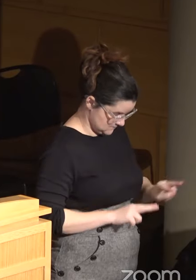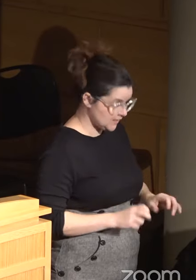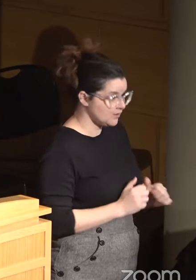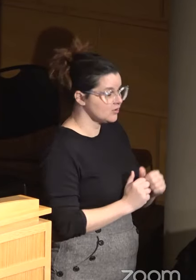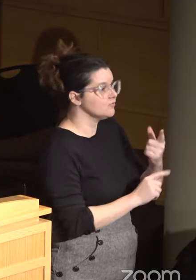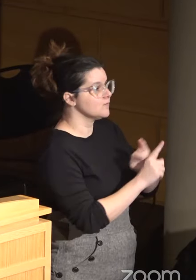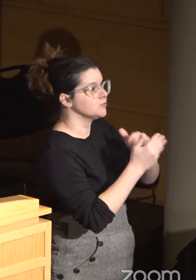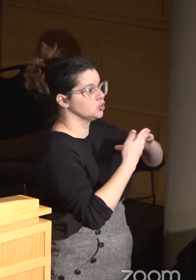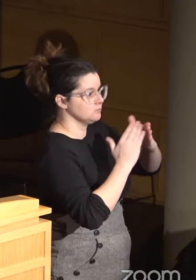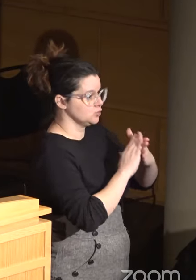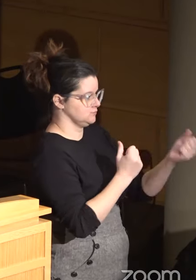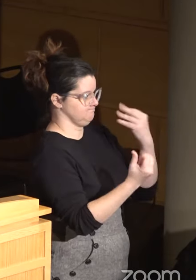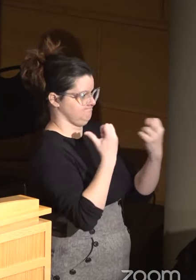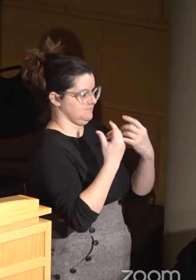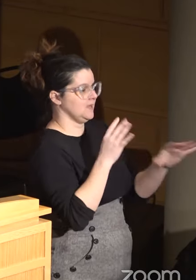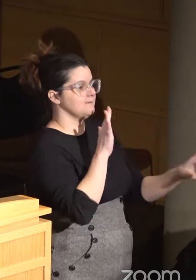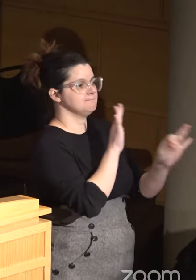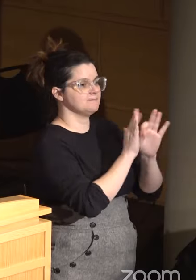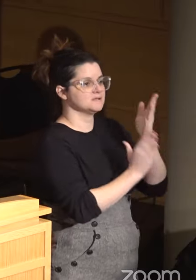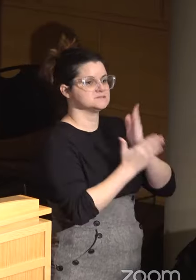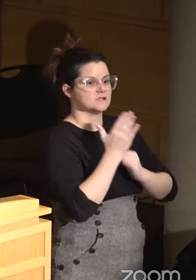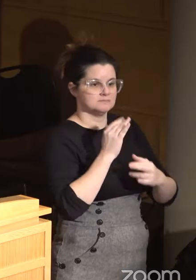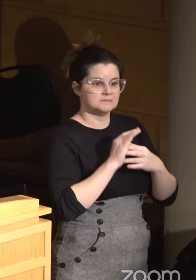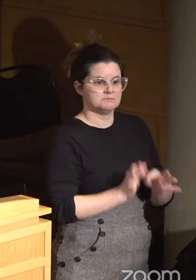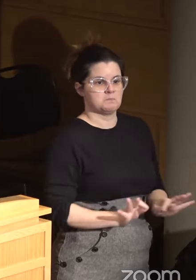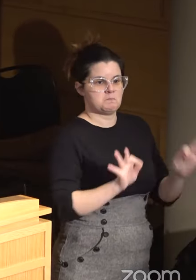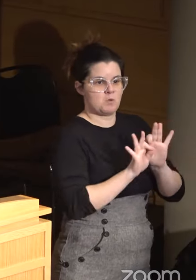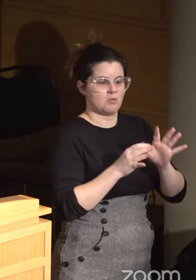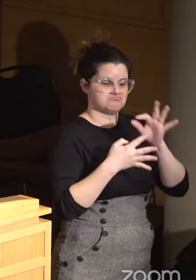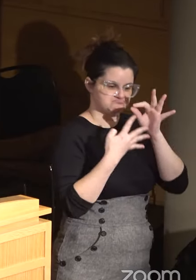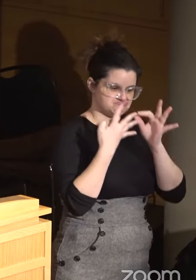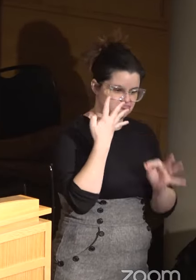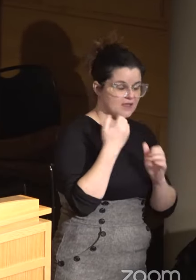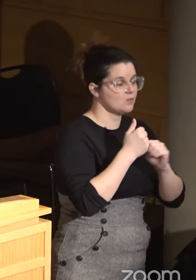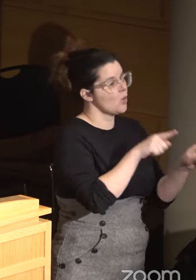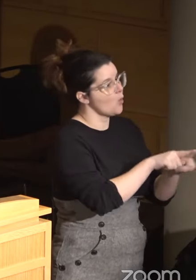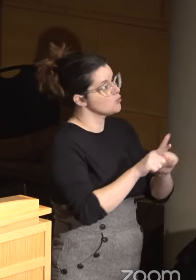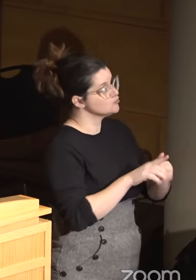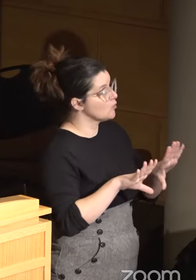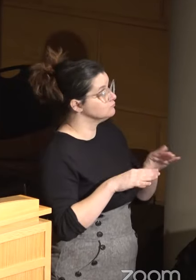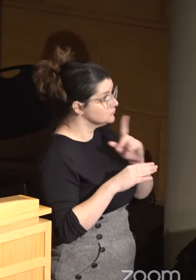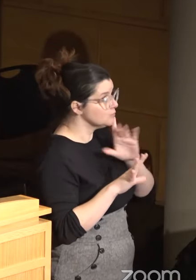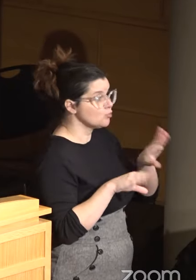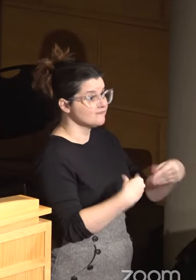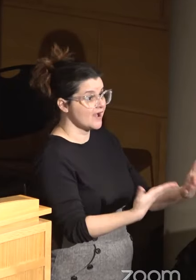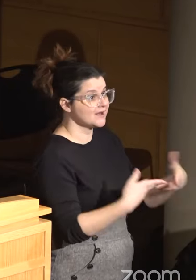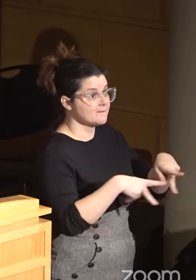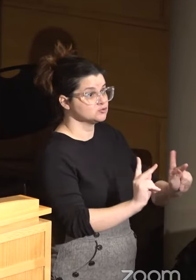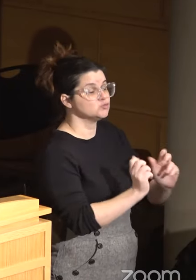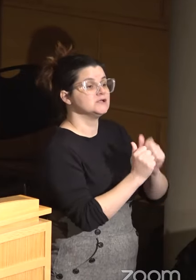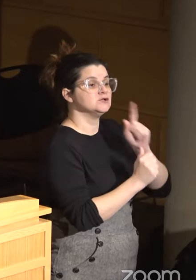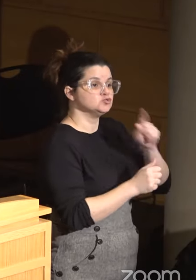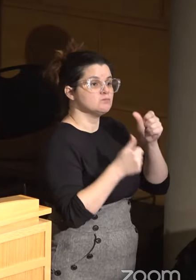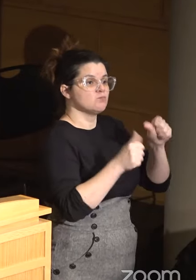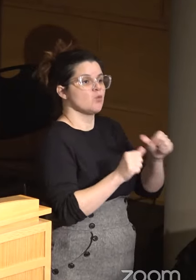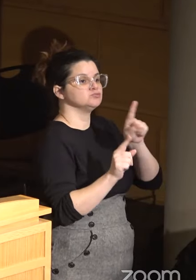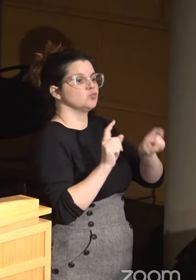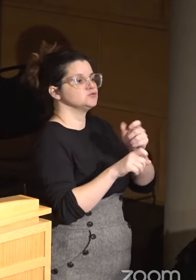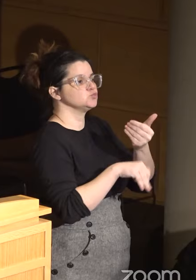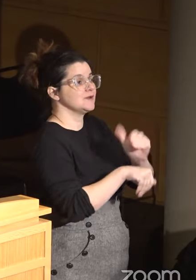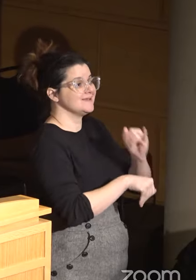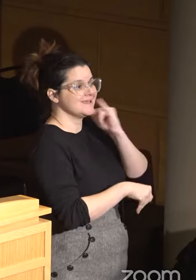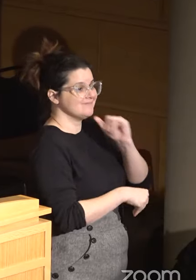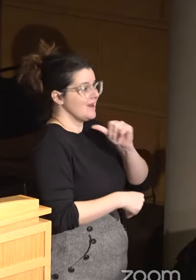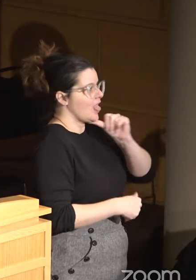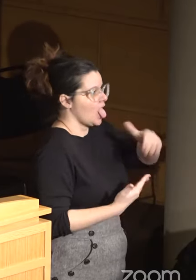sent from the community and selected some representative ones, and we are offering the opportunity for you to pose some questions tonight. If you did not